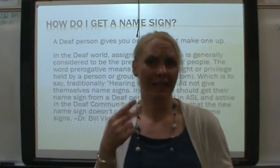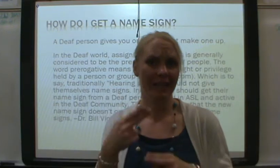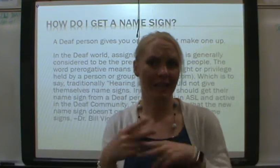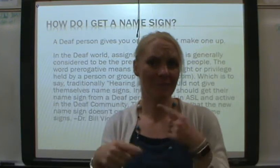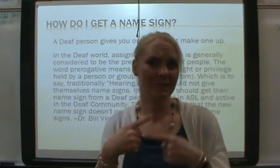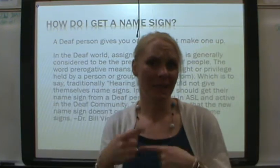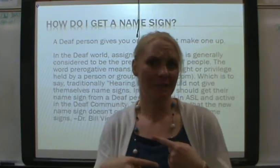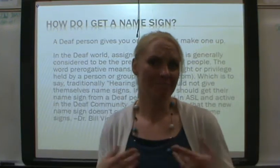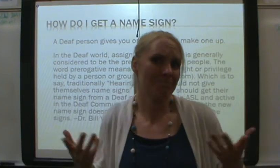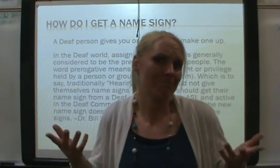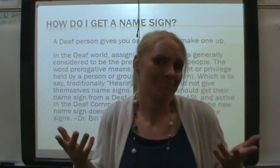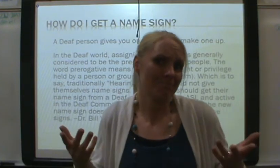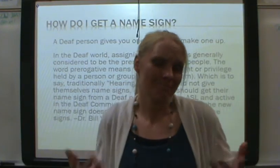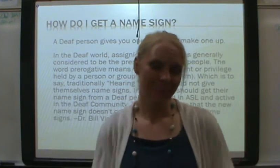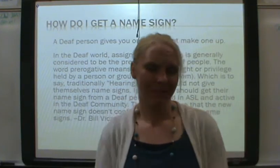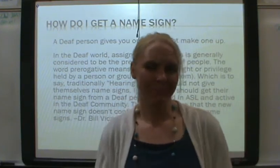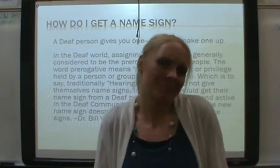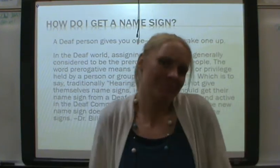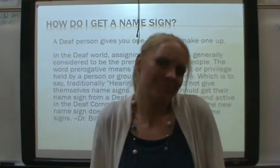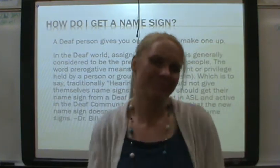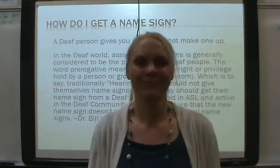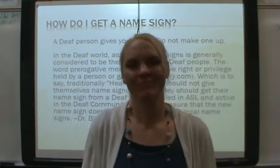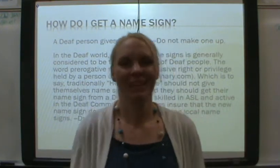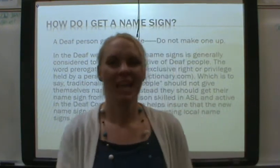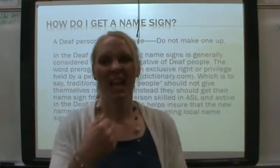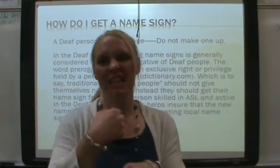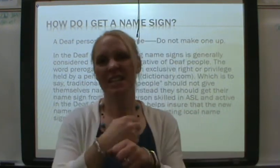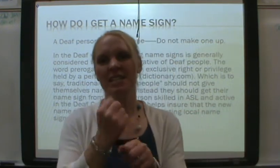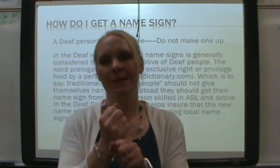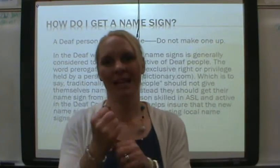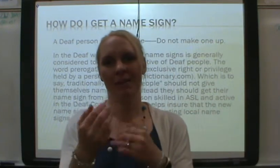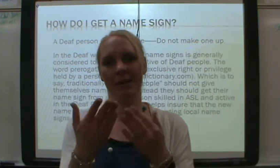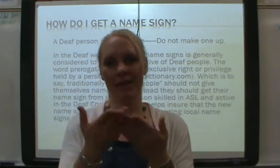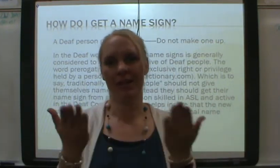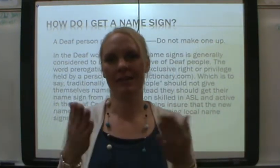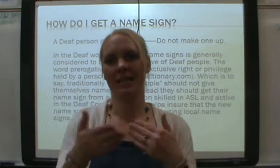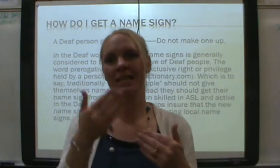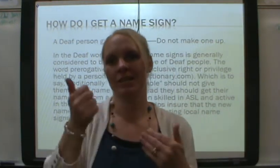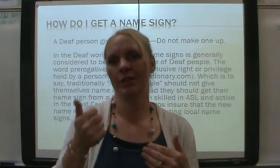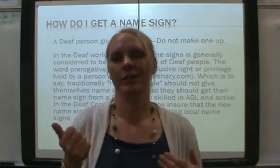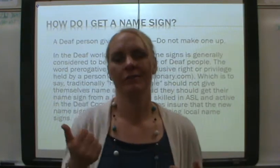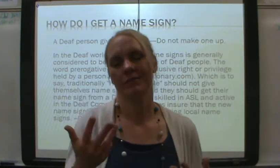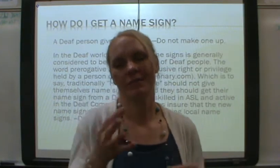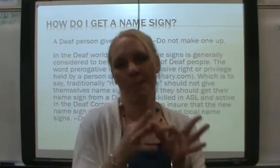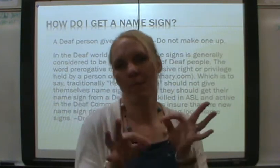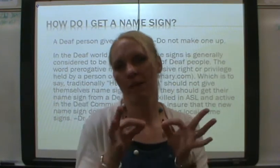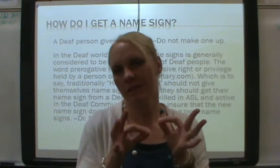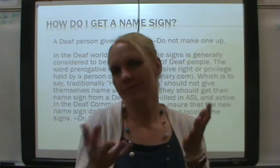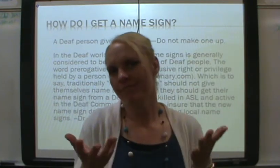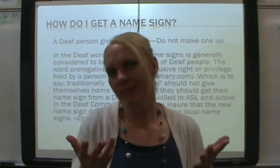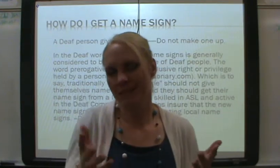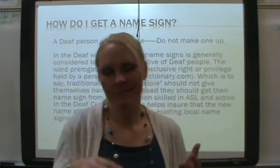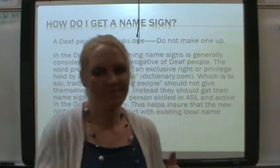need a name sign? Right? It does make things easier. Simple. No. That's it.